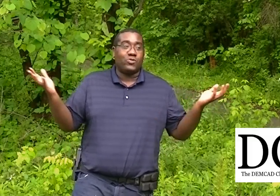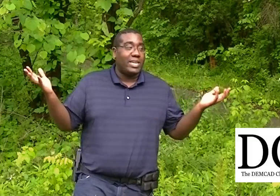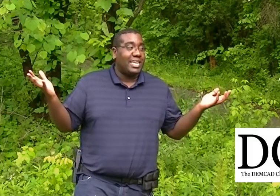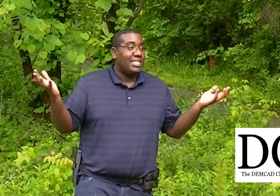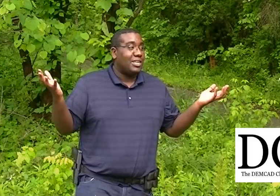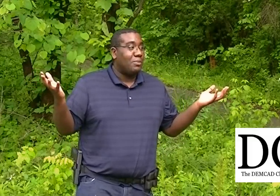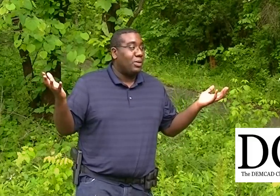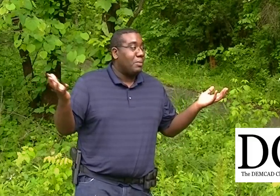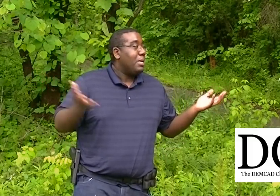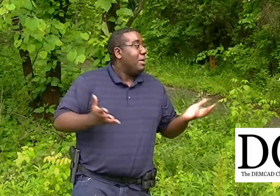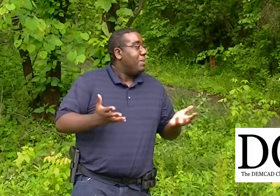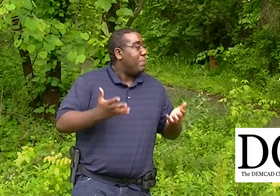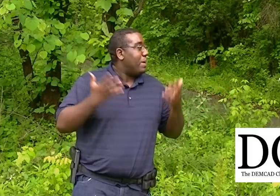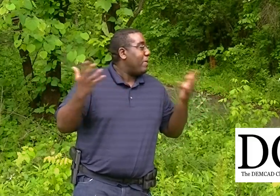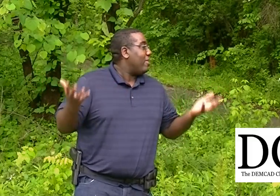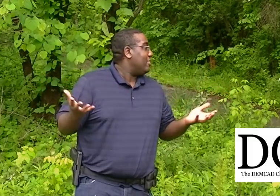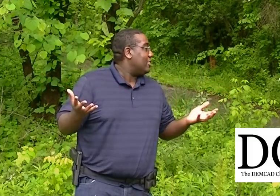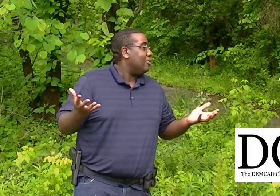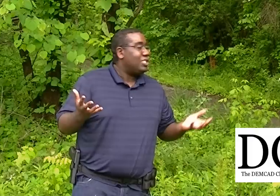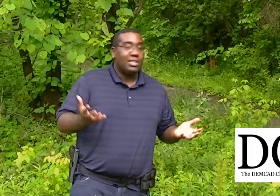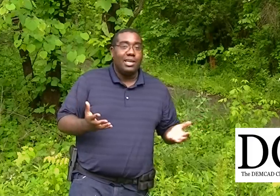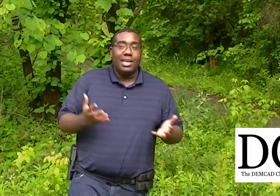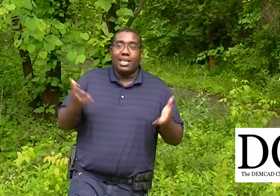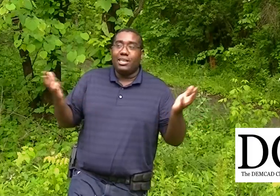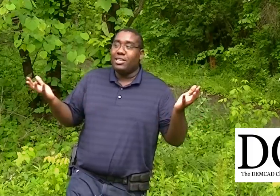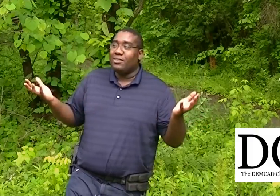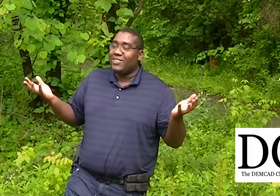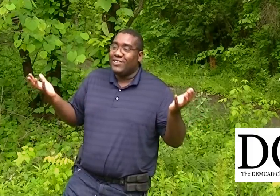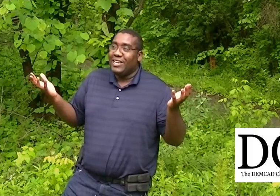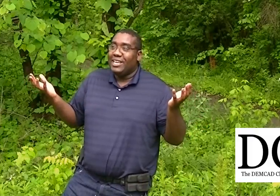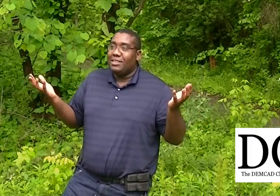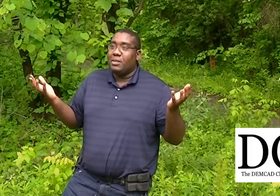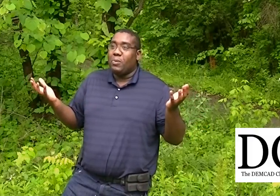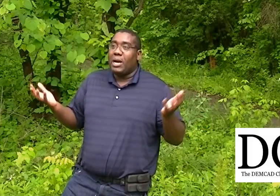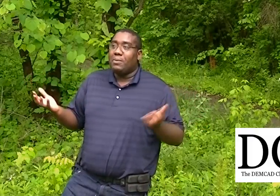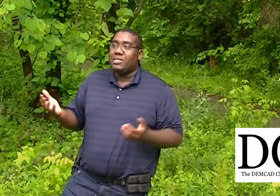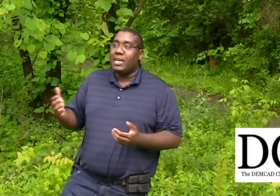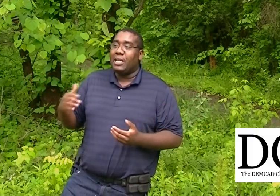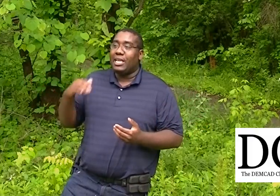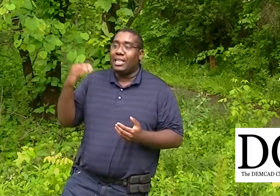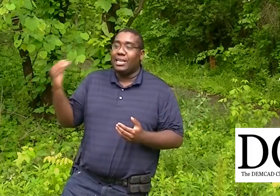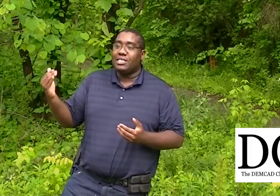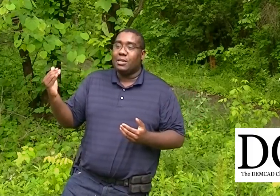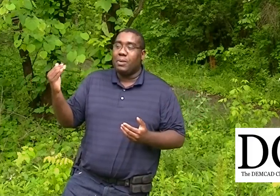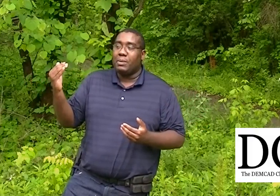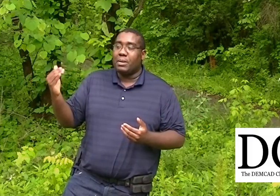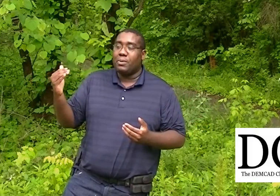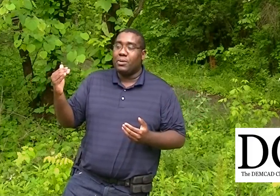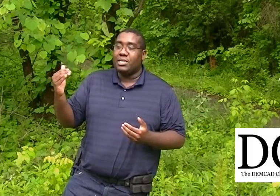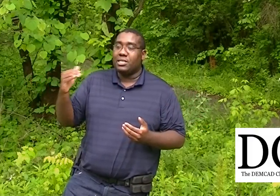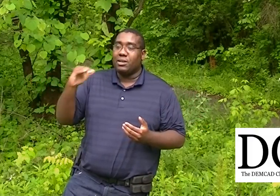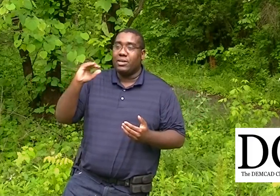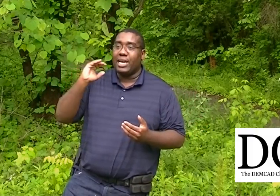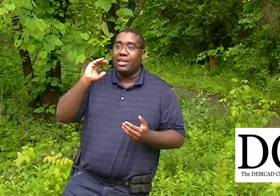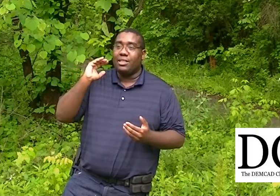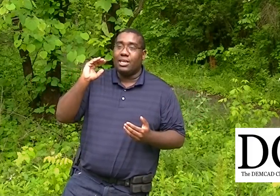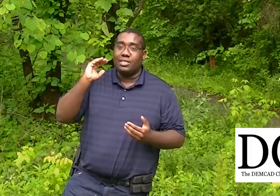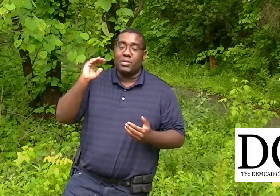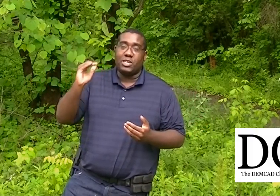Strike Day is going to really be a big part of the solution. The problem is that a lot of these public employees, they're not, especially